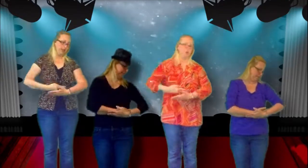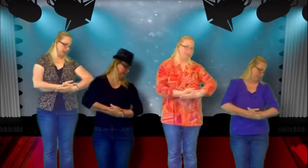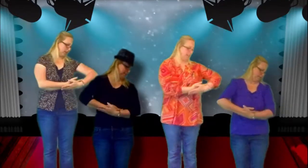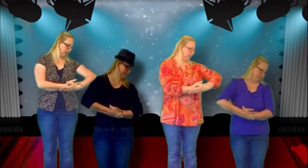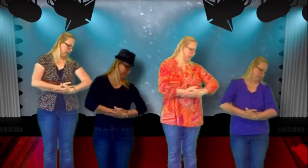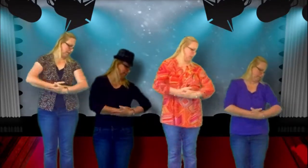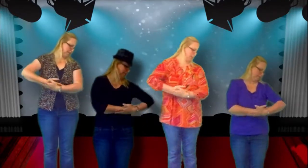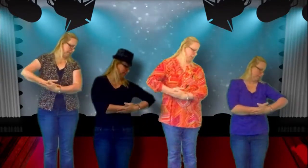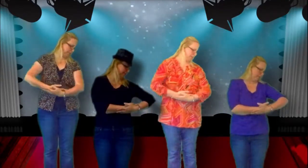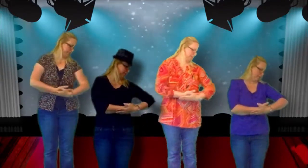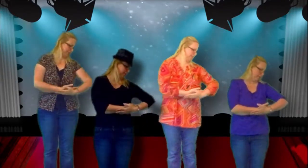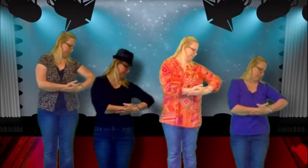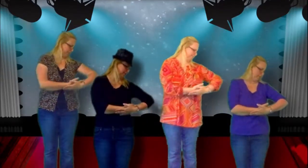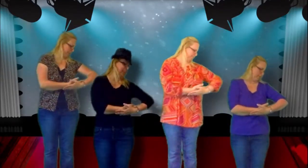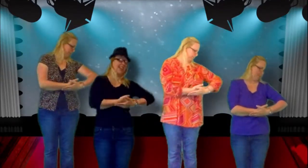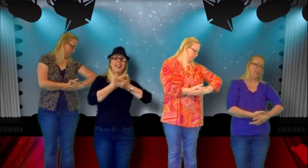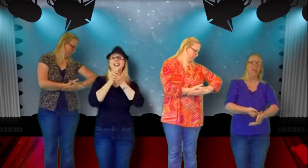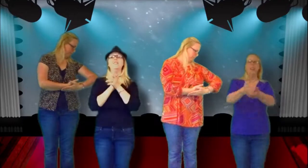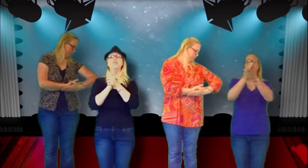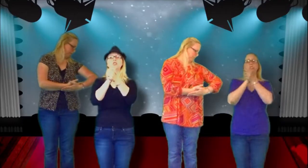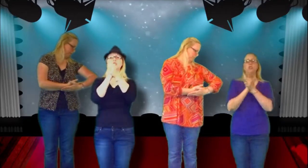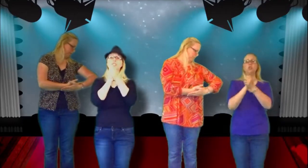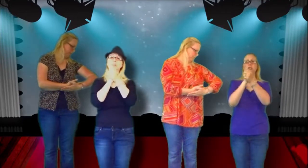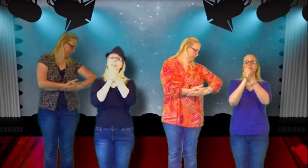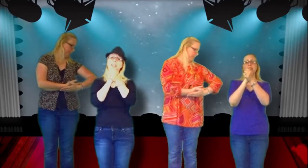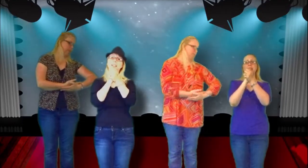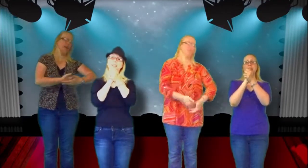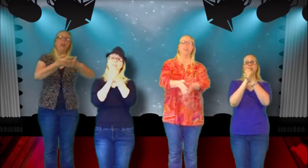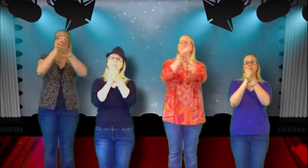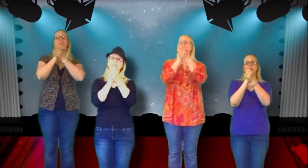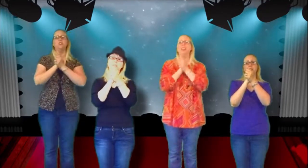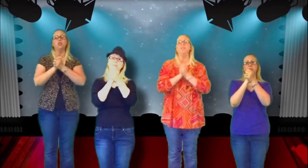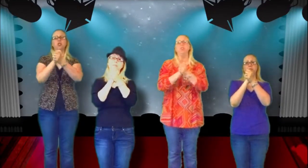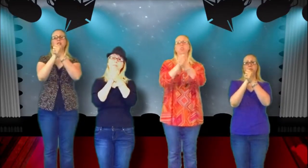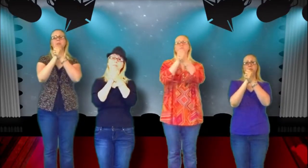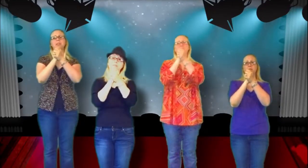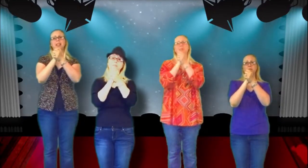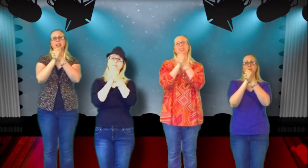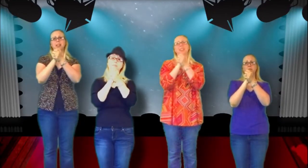the side If you can see me, I'm not alone